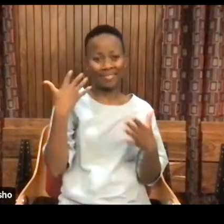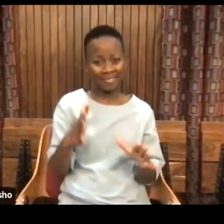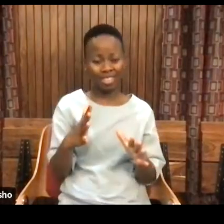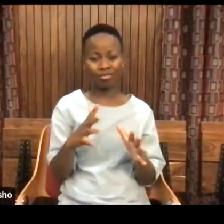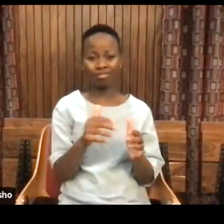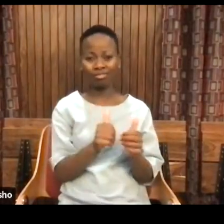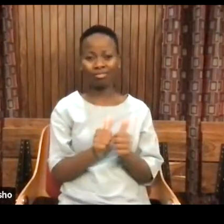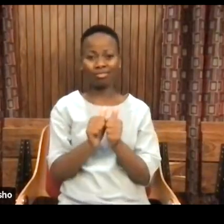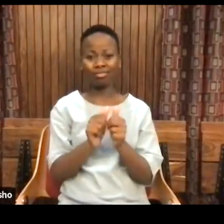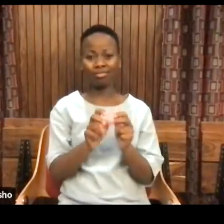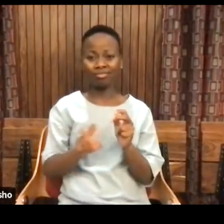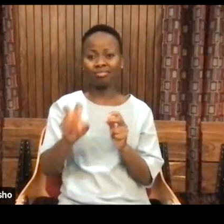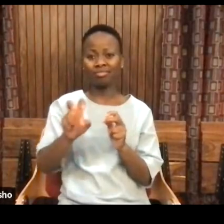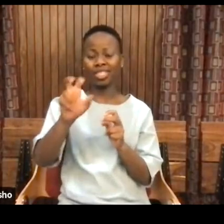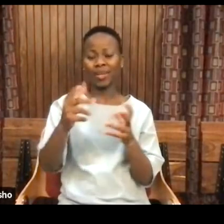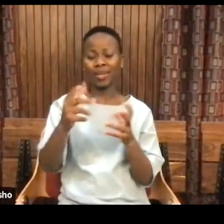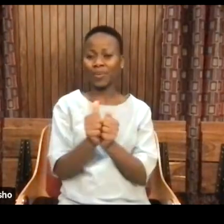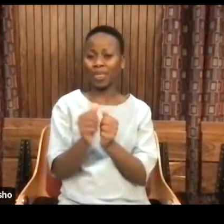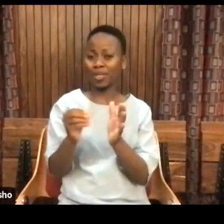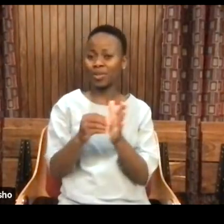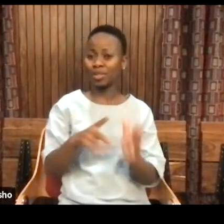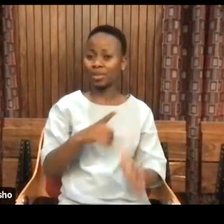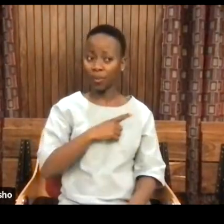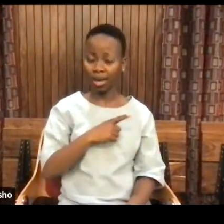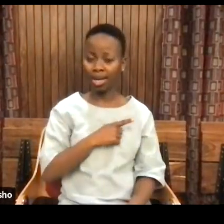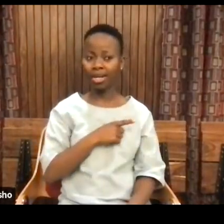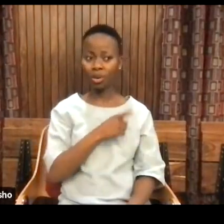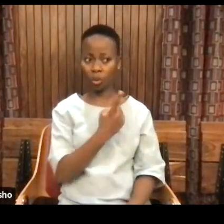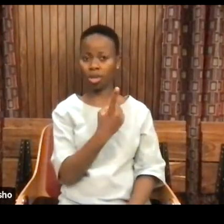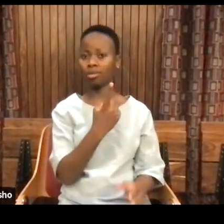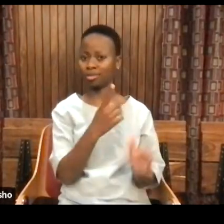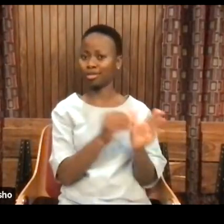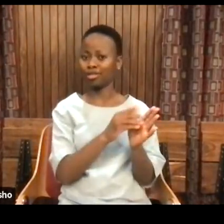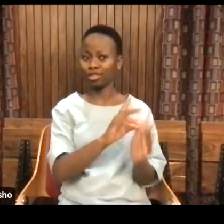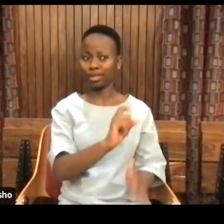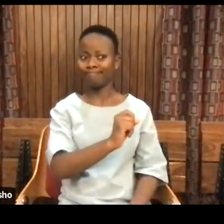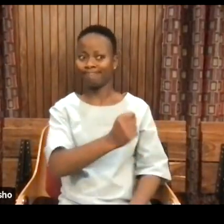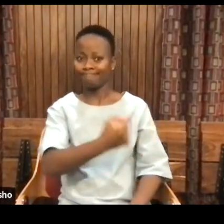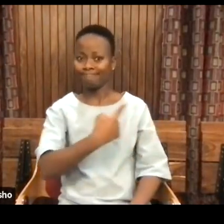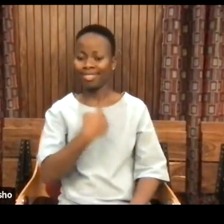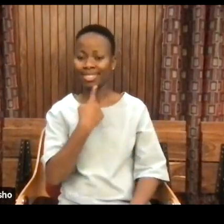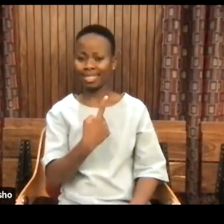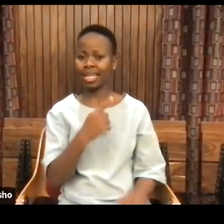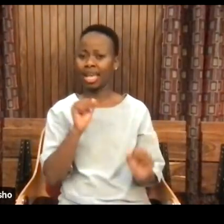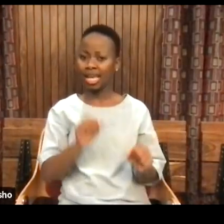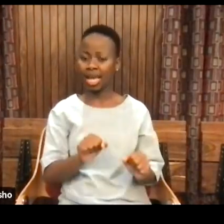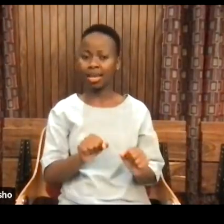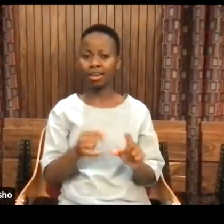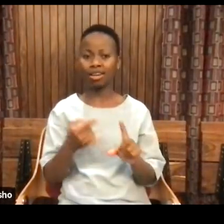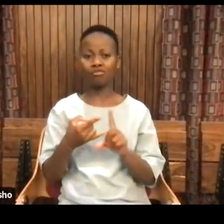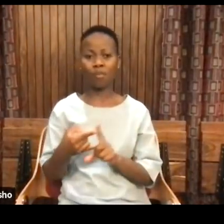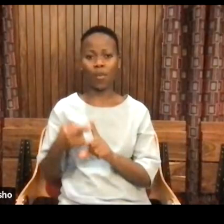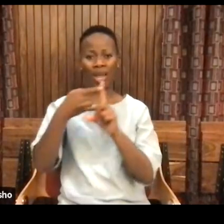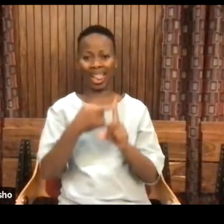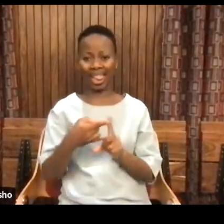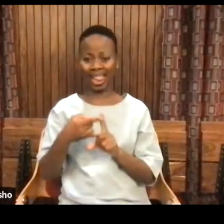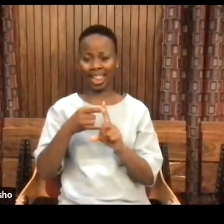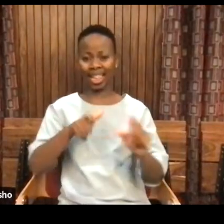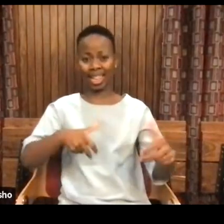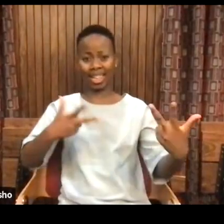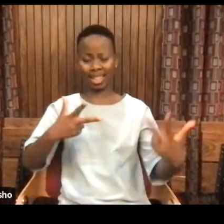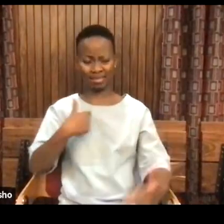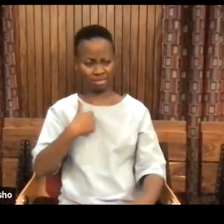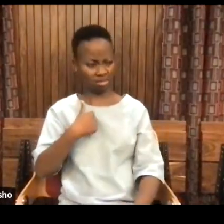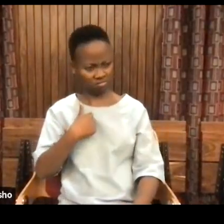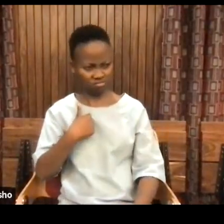which is really cool, because there was a student who wrote me and said, yo, we're looking at work in the Arctic, you know, you can come remotely. And I said, remotely? Yo,